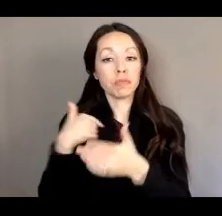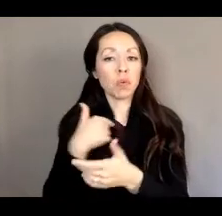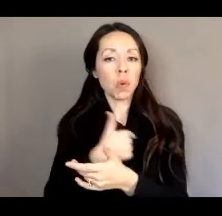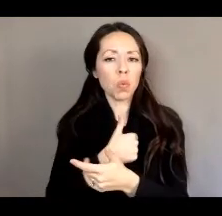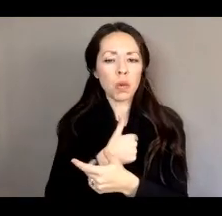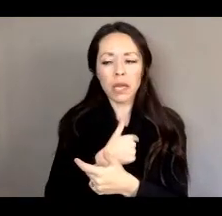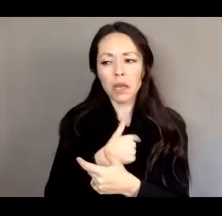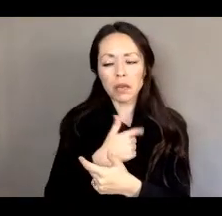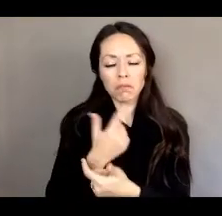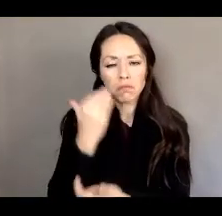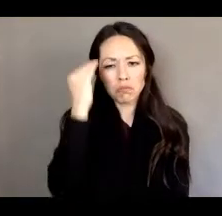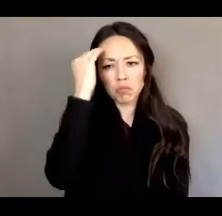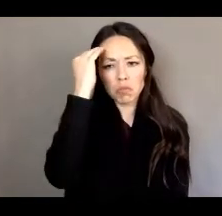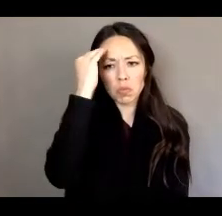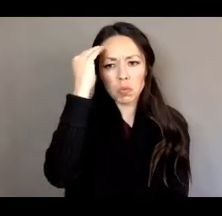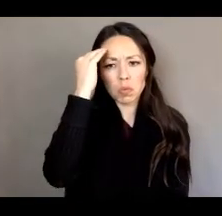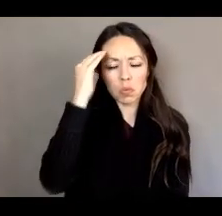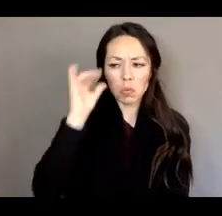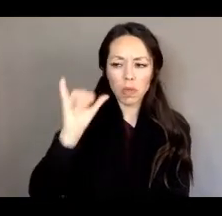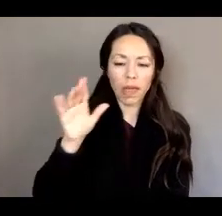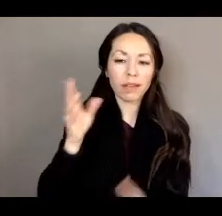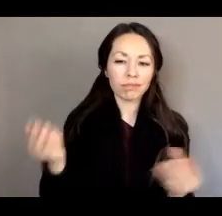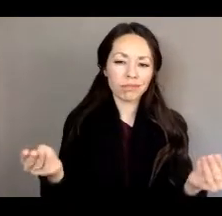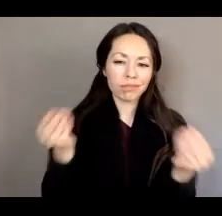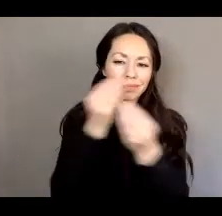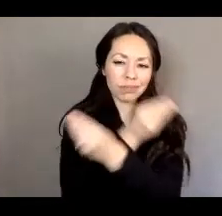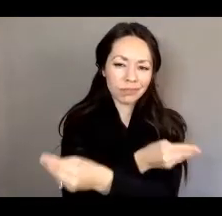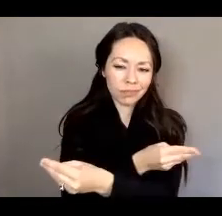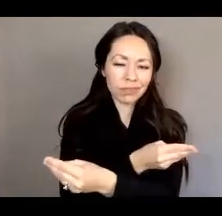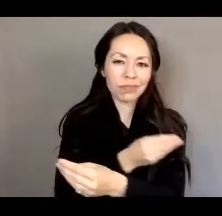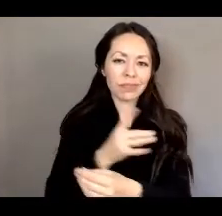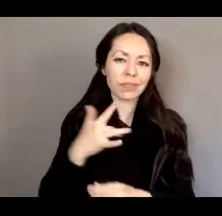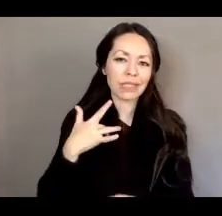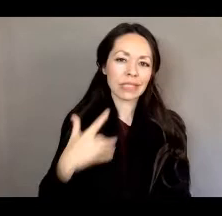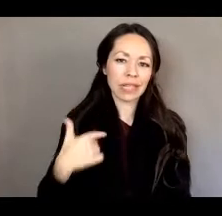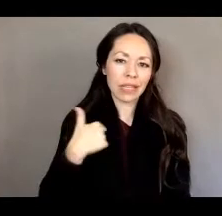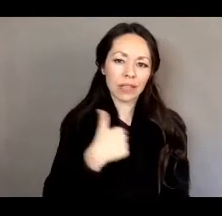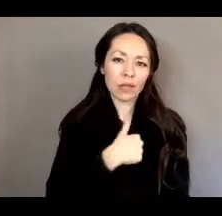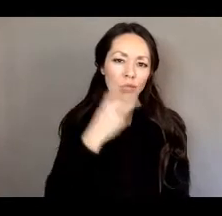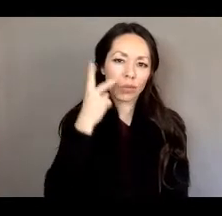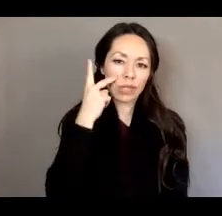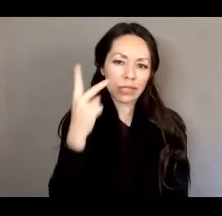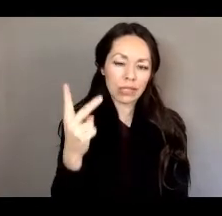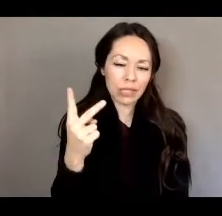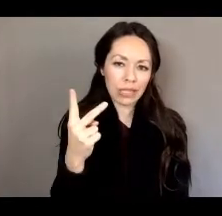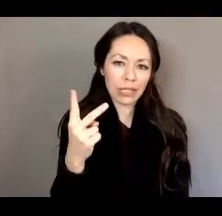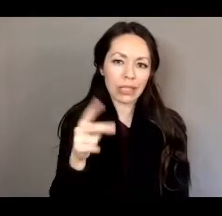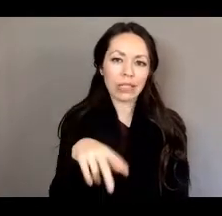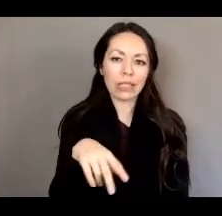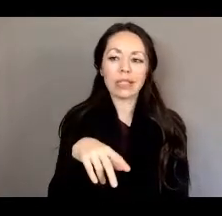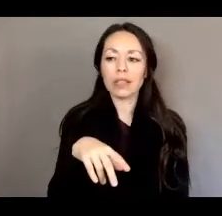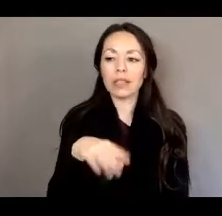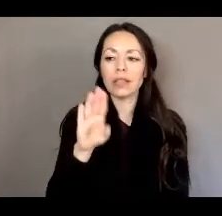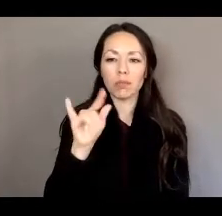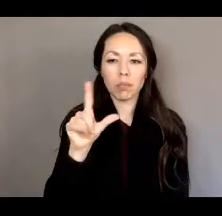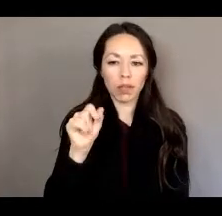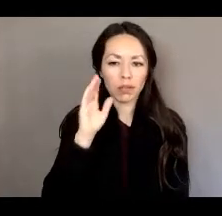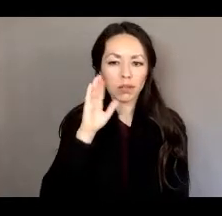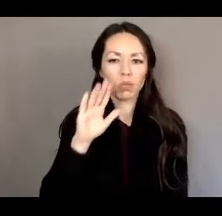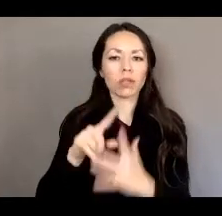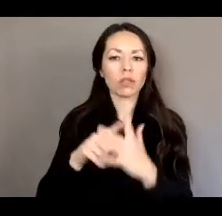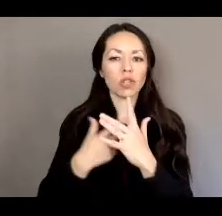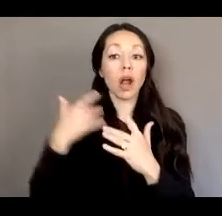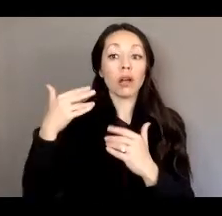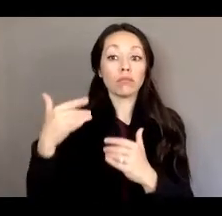happen, uh, because crossover week is typically when we start to see, uh, those bills start to move. And